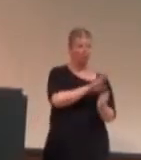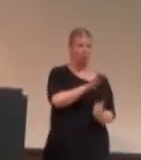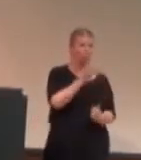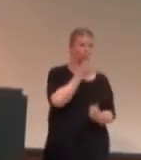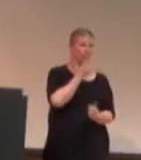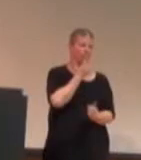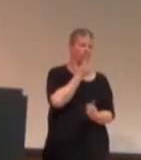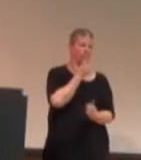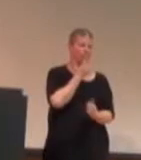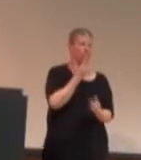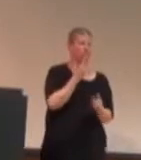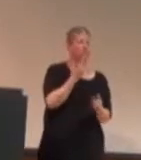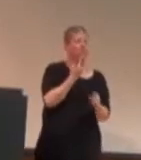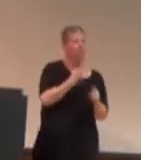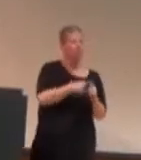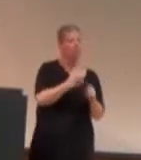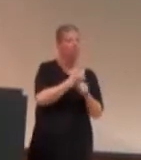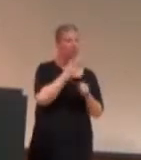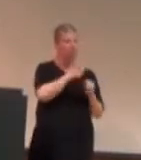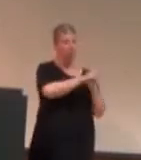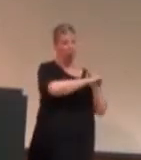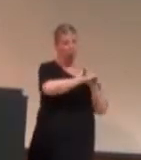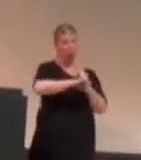social network site to promote stuff.